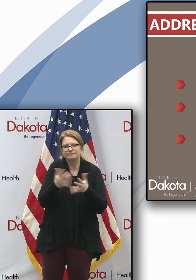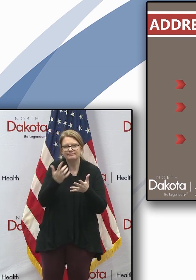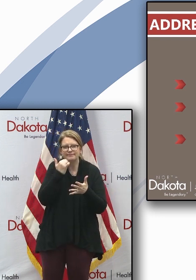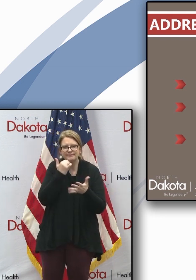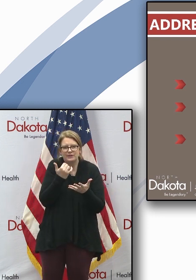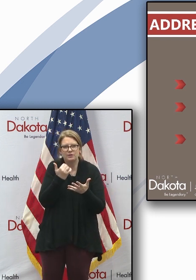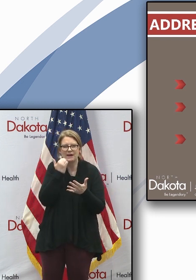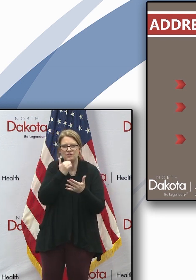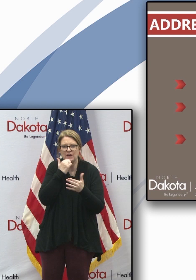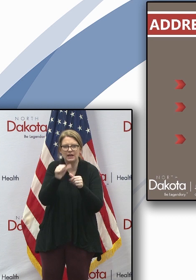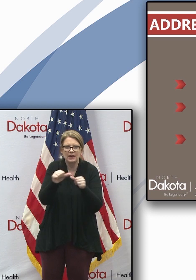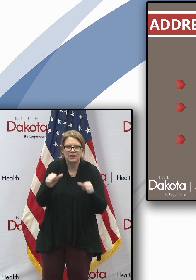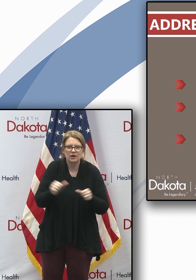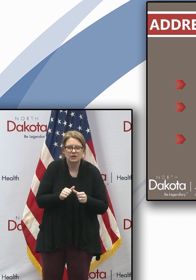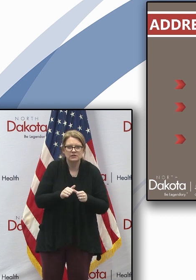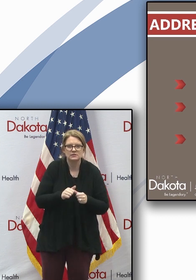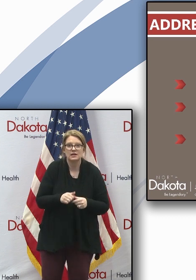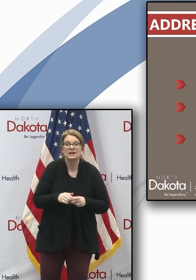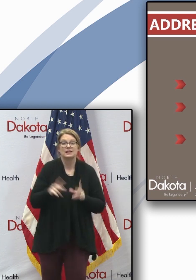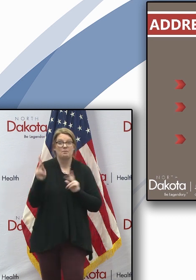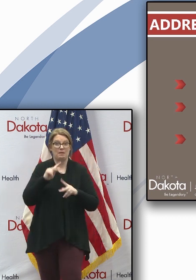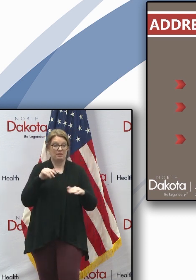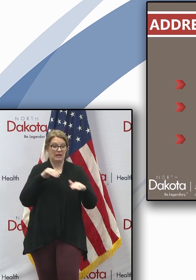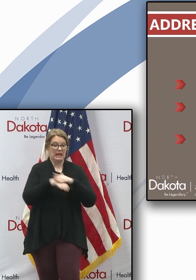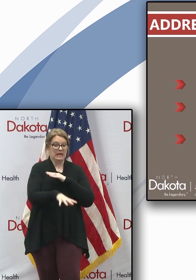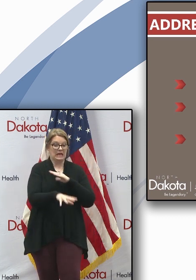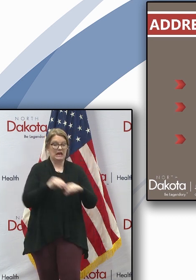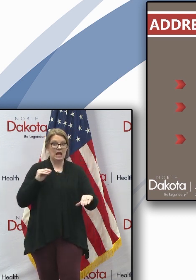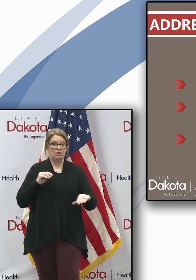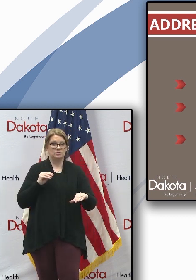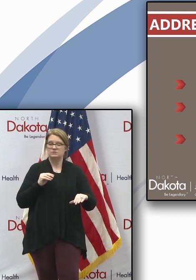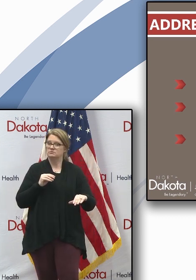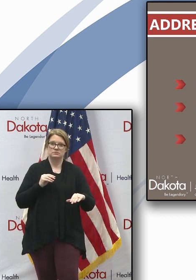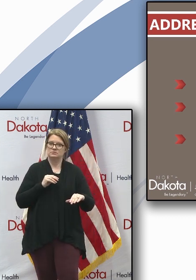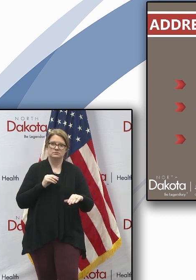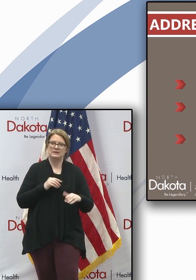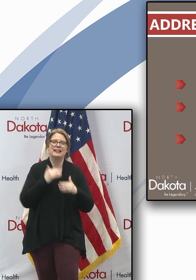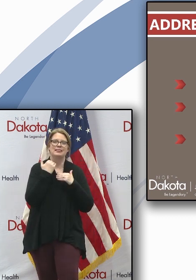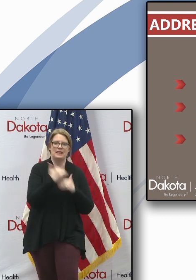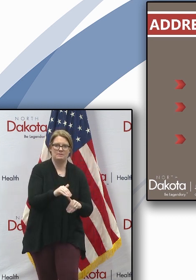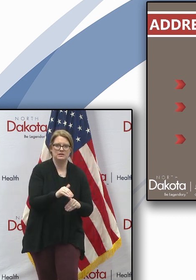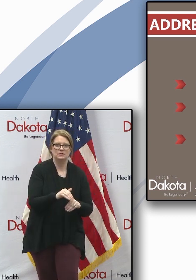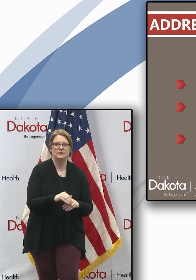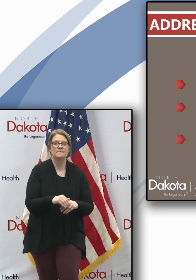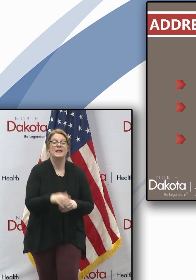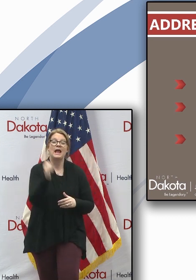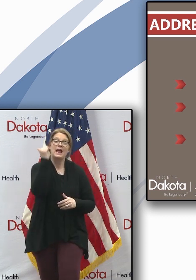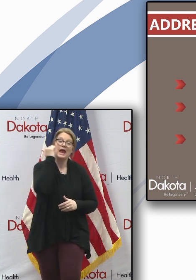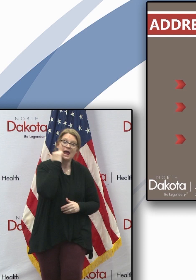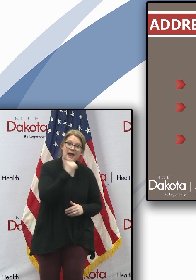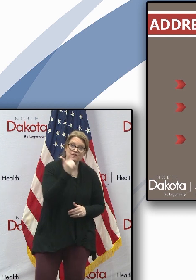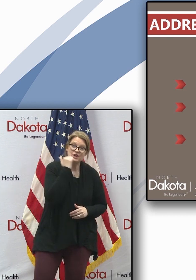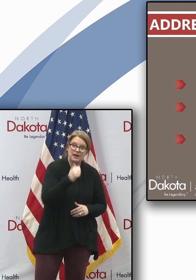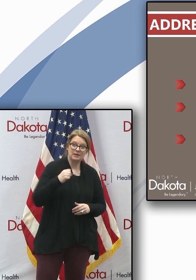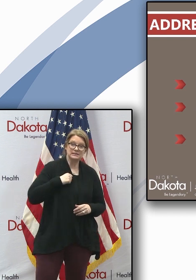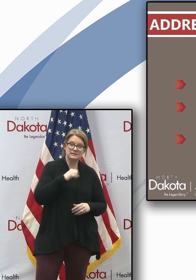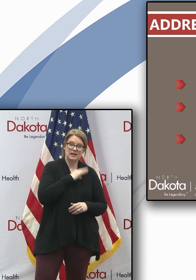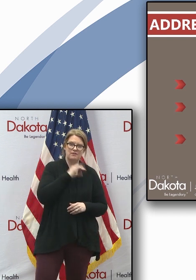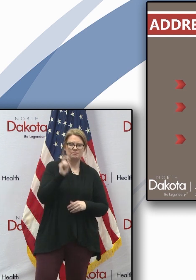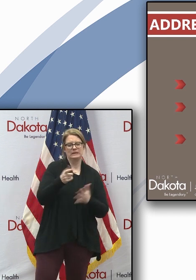to the facility as much as possible. We provided a list of screening questions that must be asked each day by the staff,